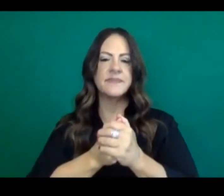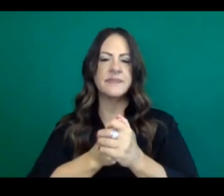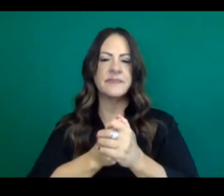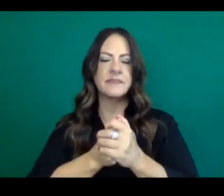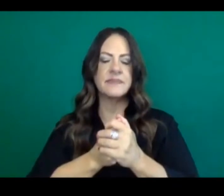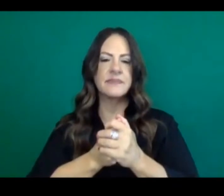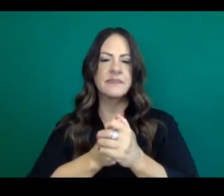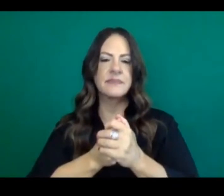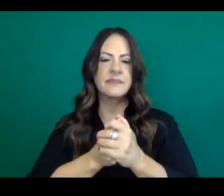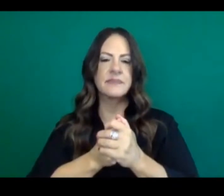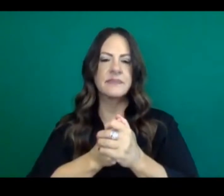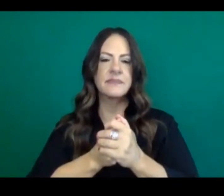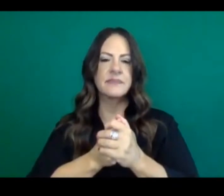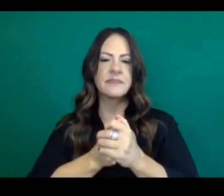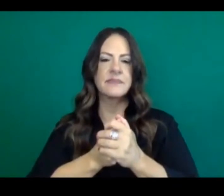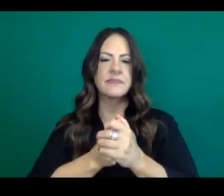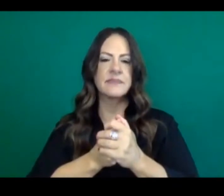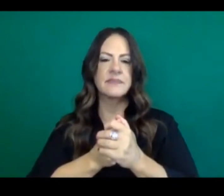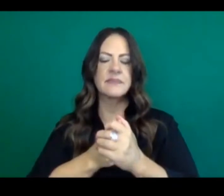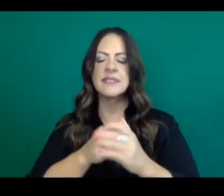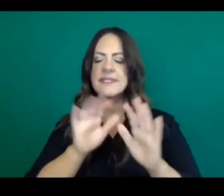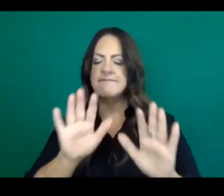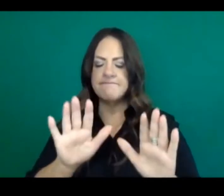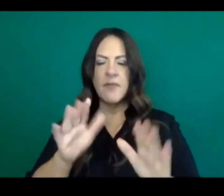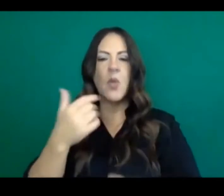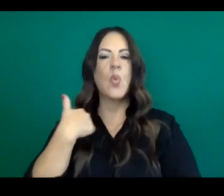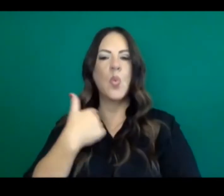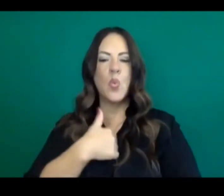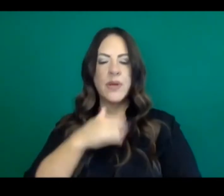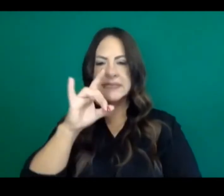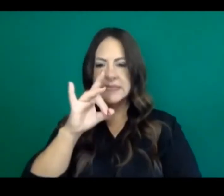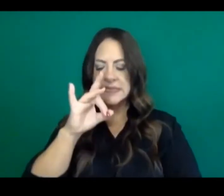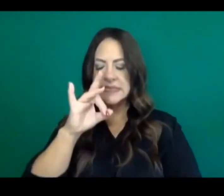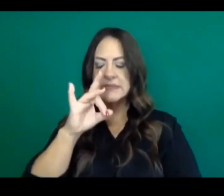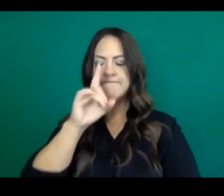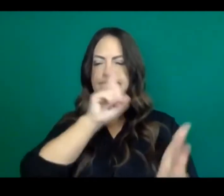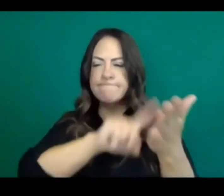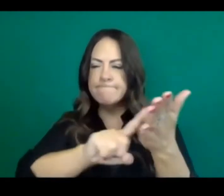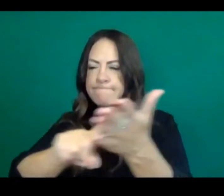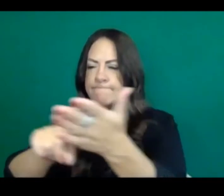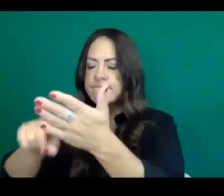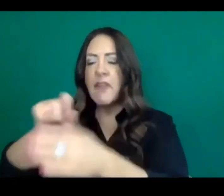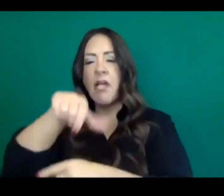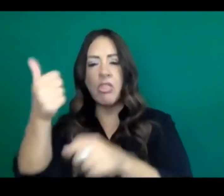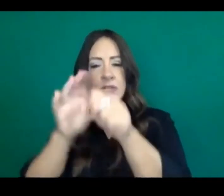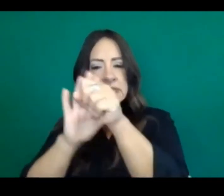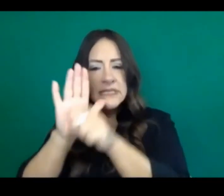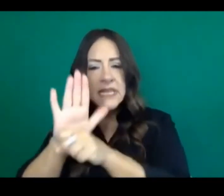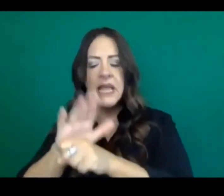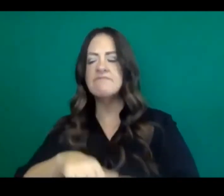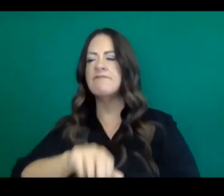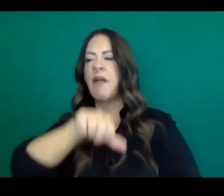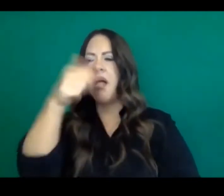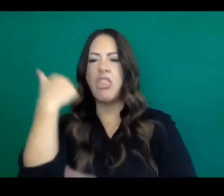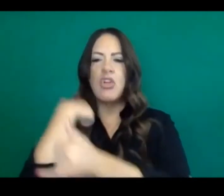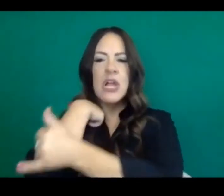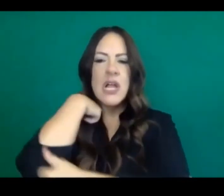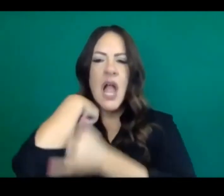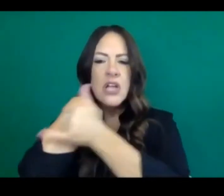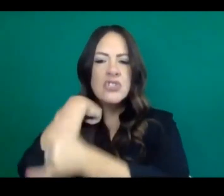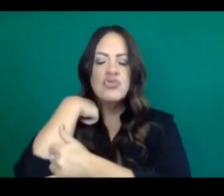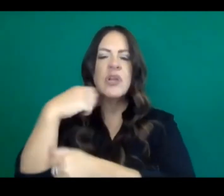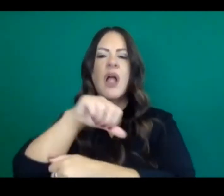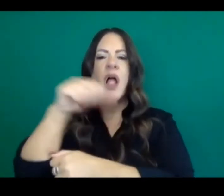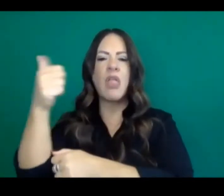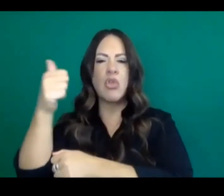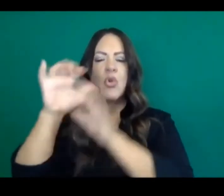we've been looking across the nation, across the globe, frankly, at countries that have been successful